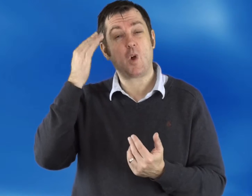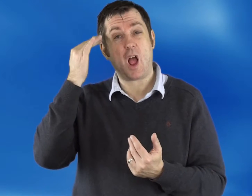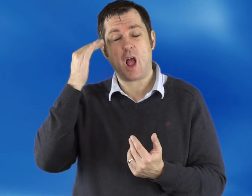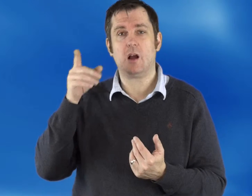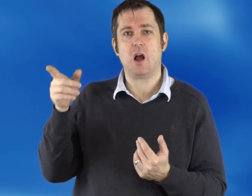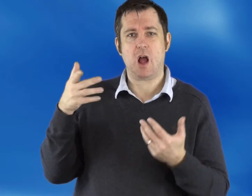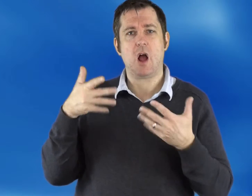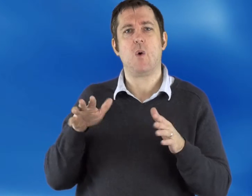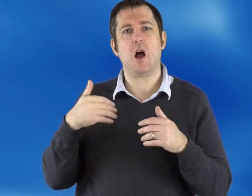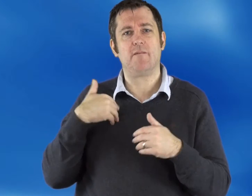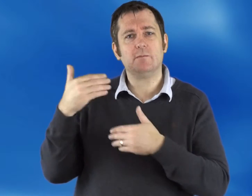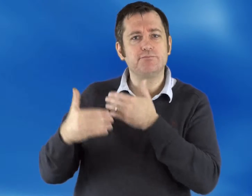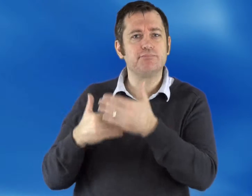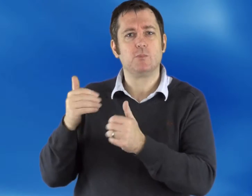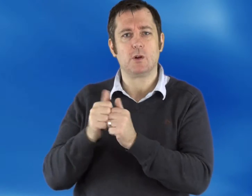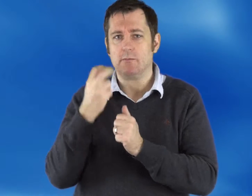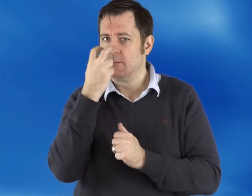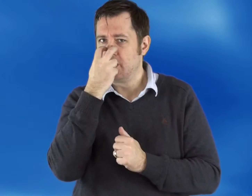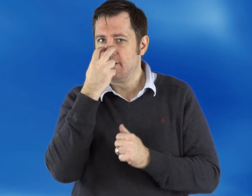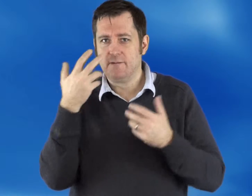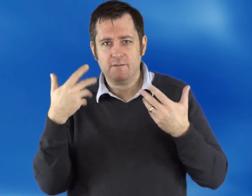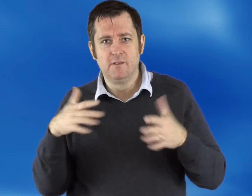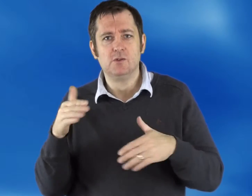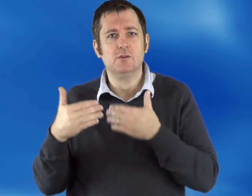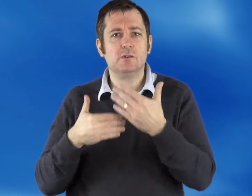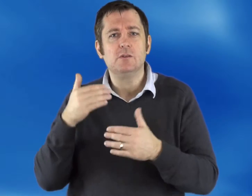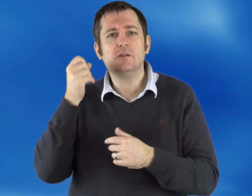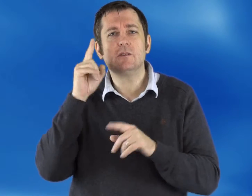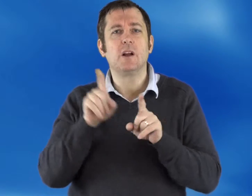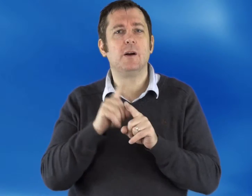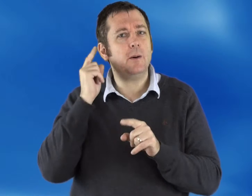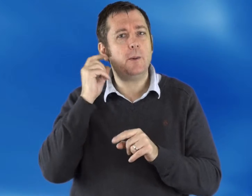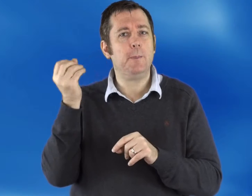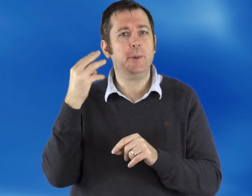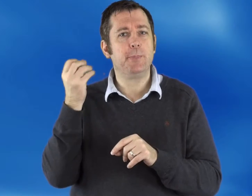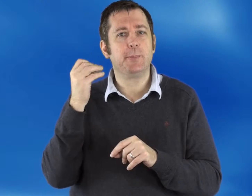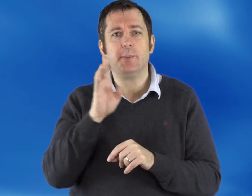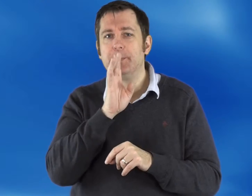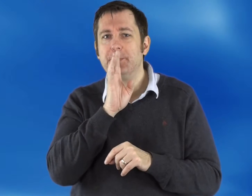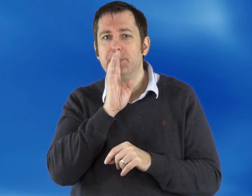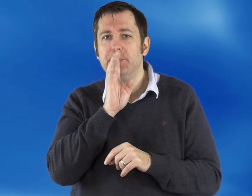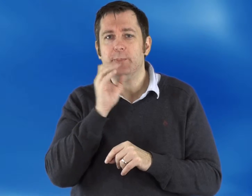He stated that he was familiar with internet accessibility for blind users, such as audio text to voice,